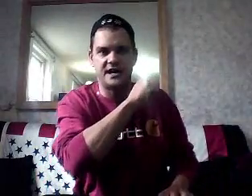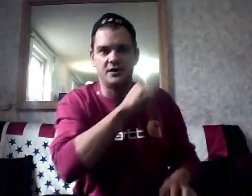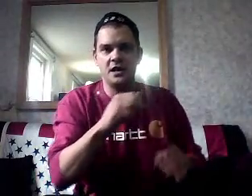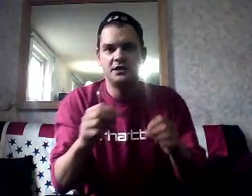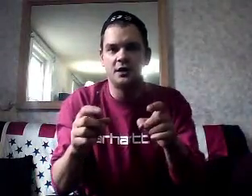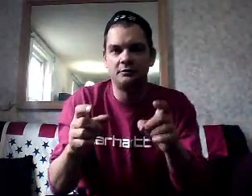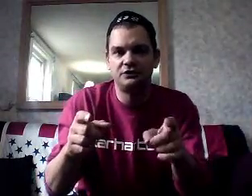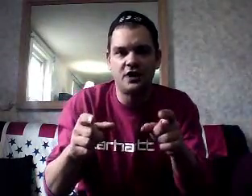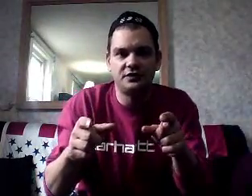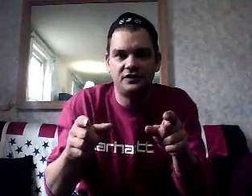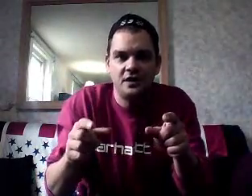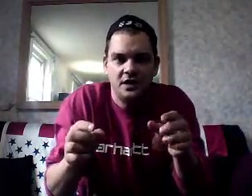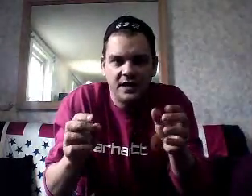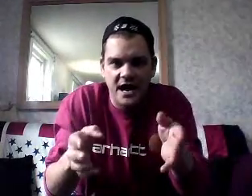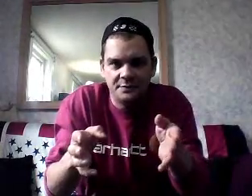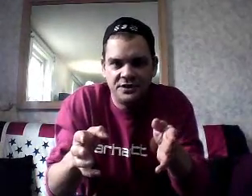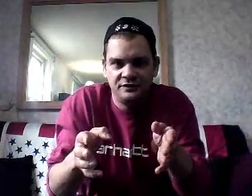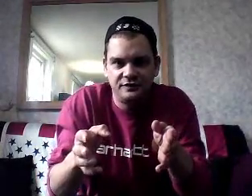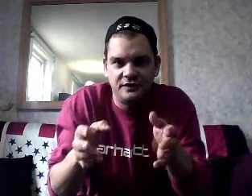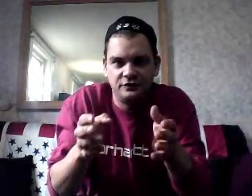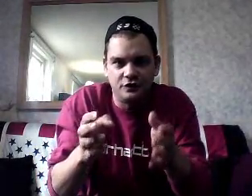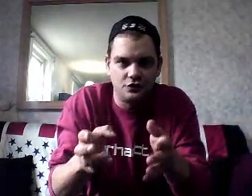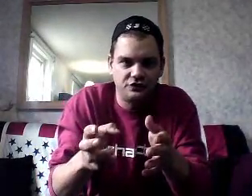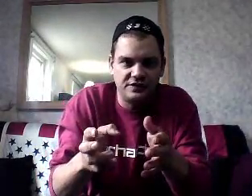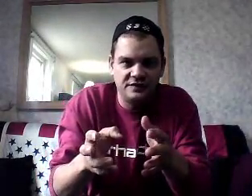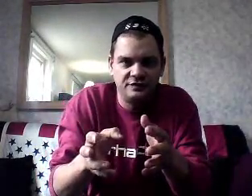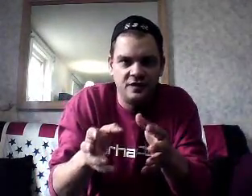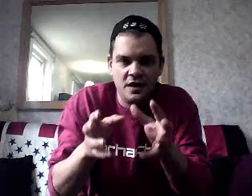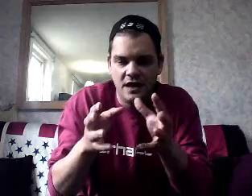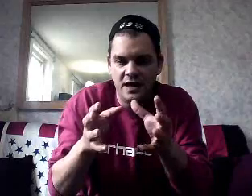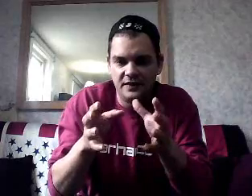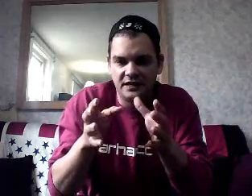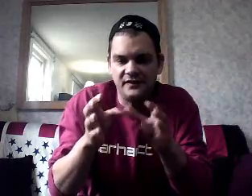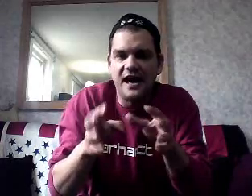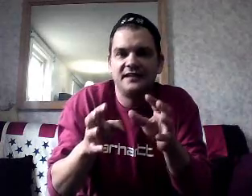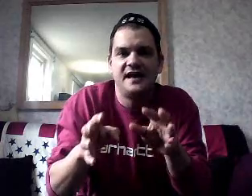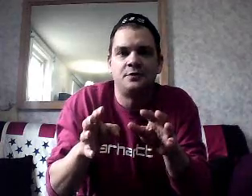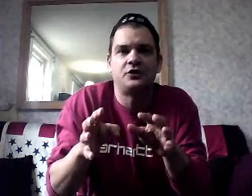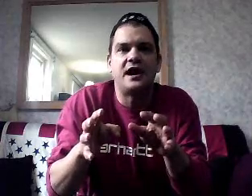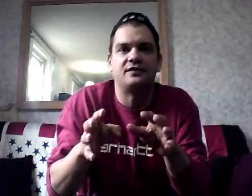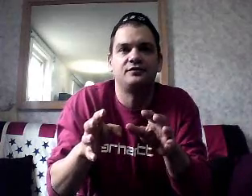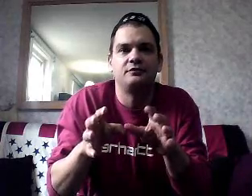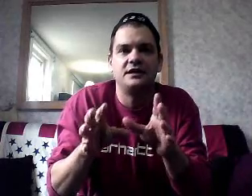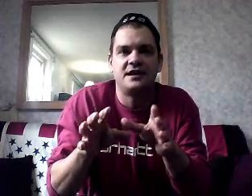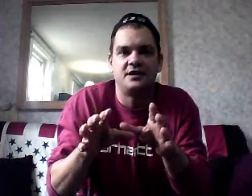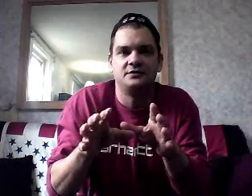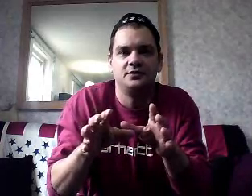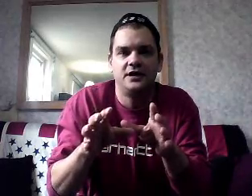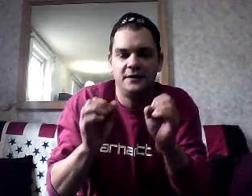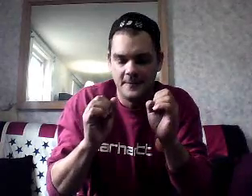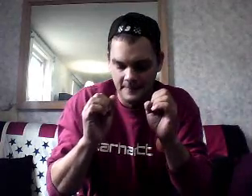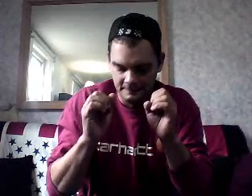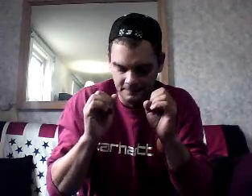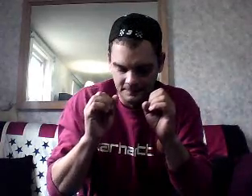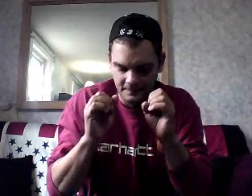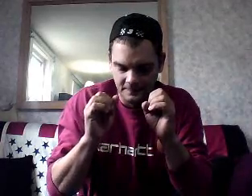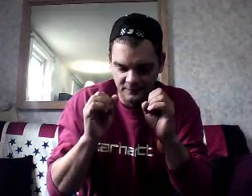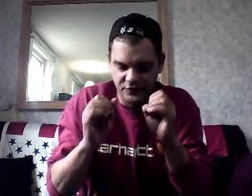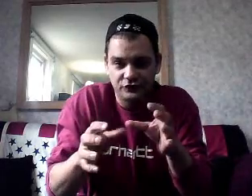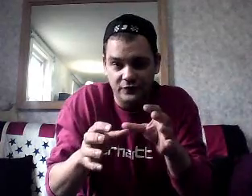out. Now, I want to talk to communists and socialists and, like, a lot of Democrats right now, okay? First